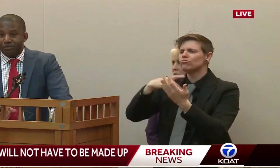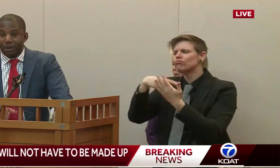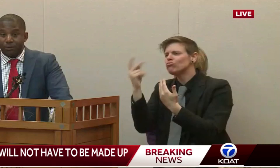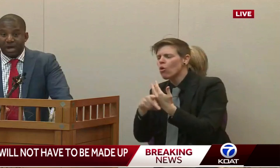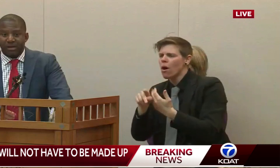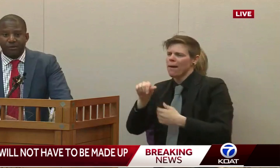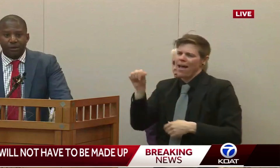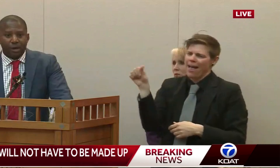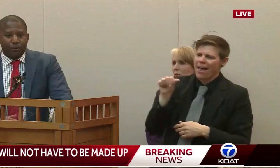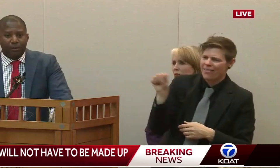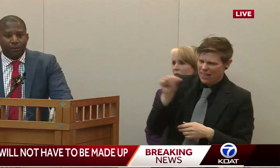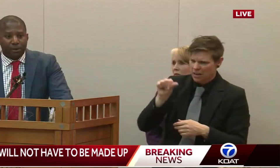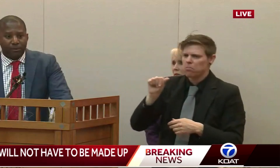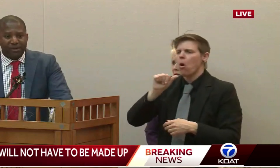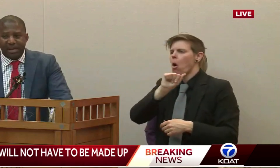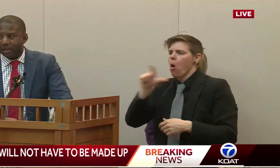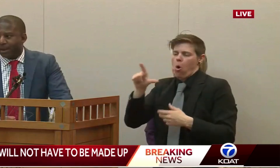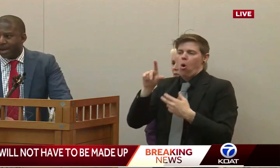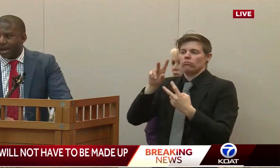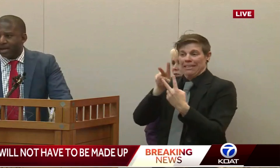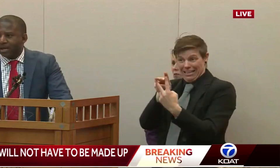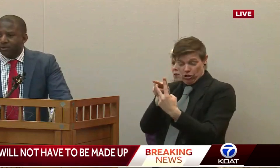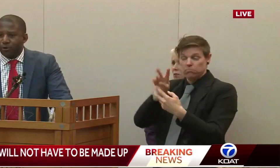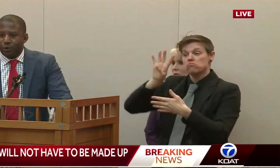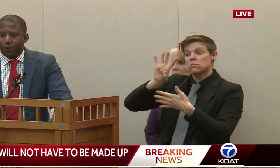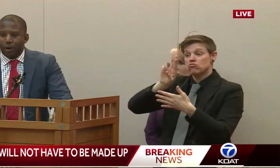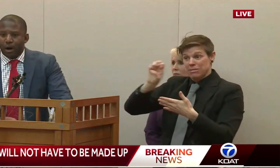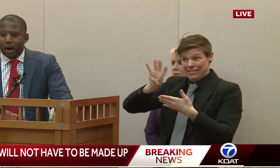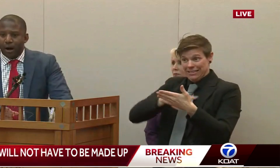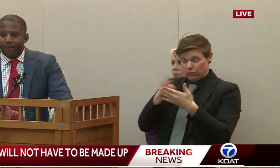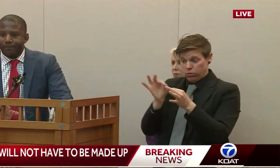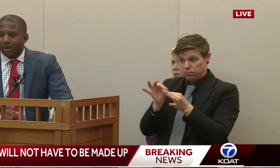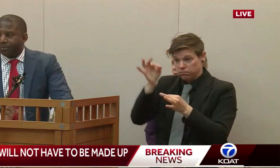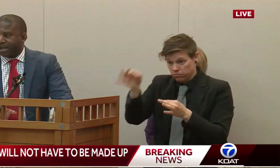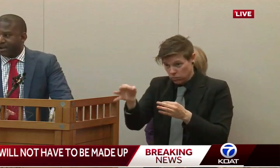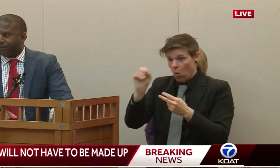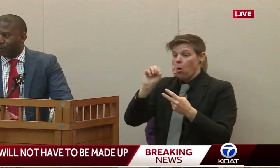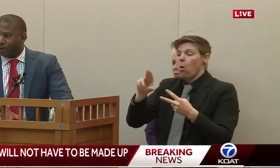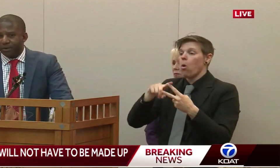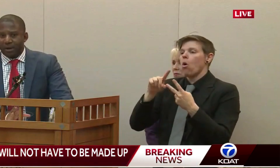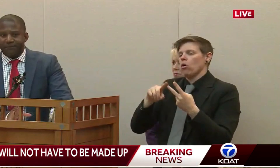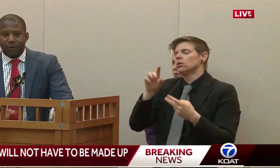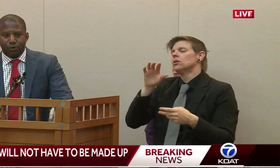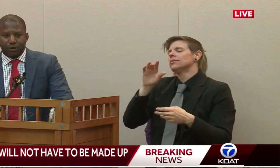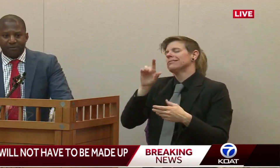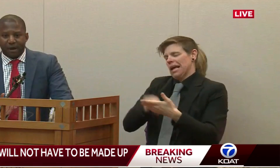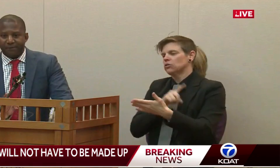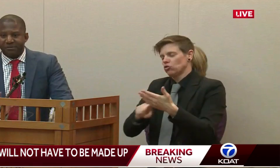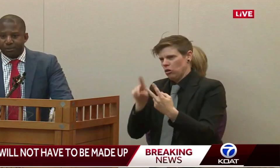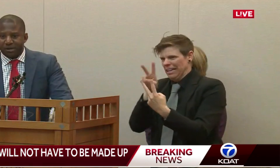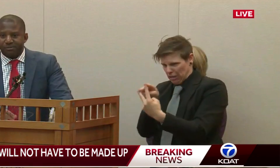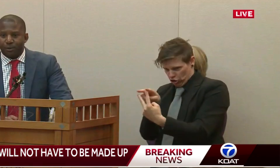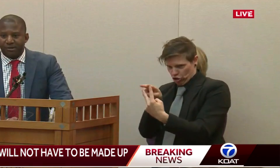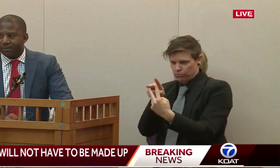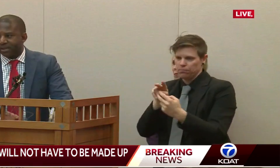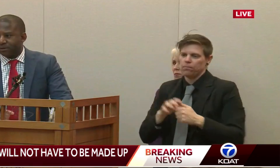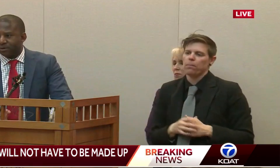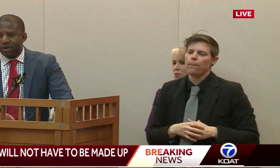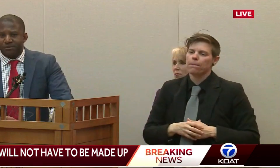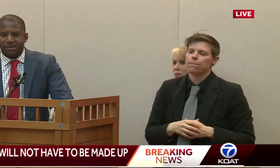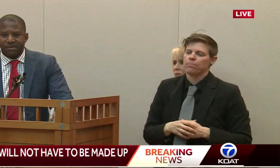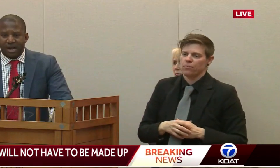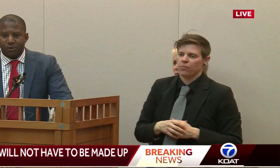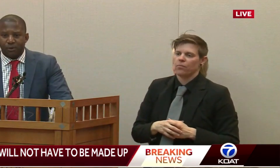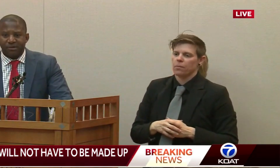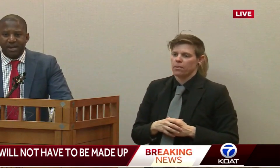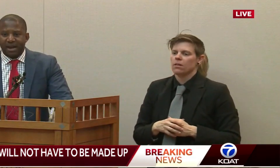postponed or canceled. We'll be working with the NMAA to plan for the future of spring sports and make